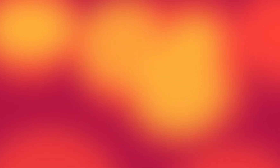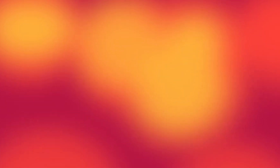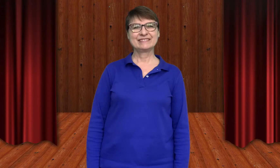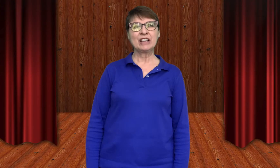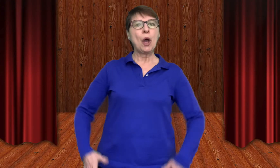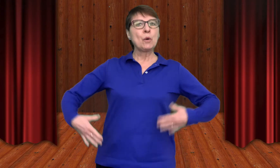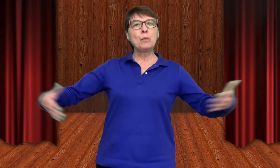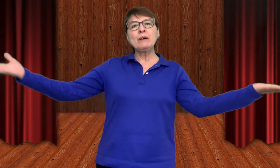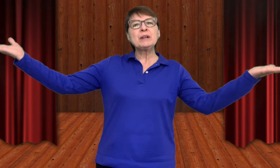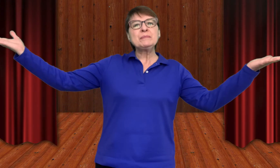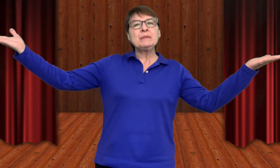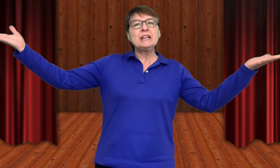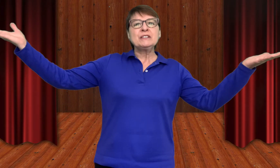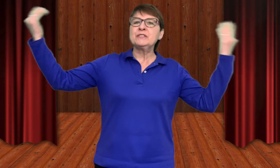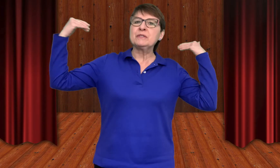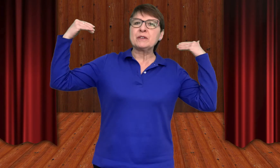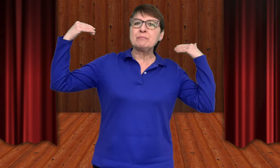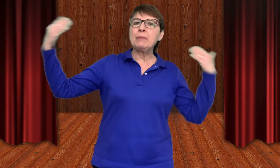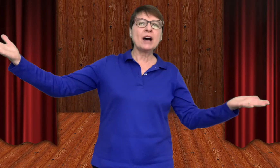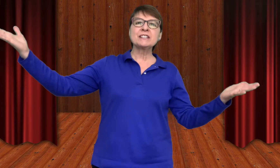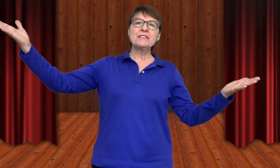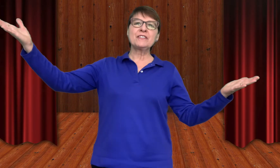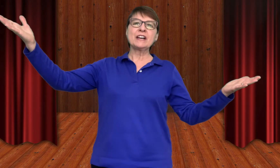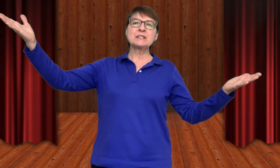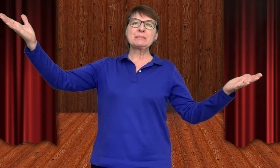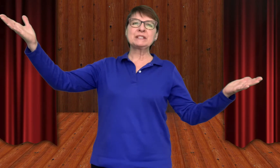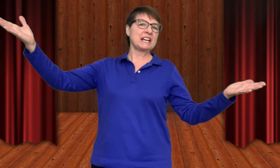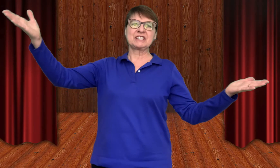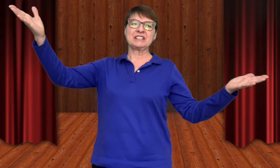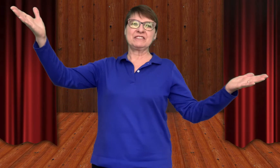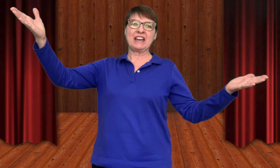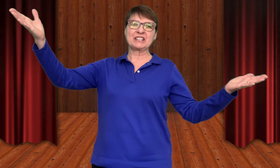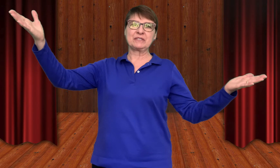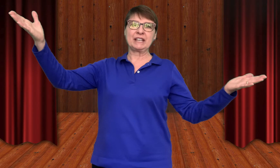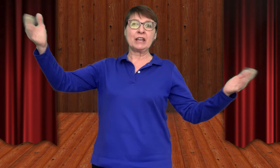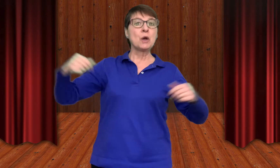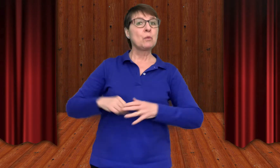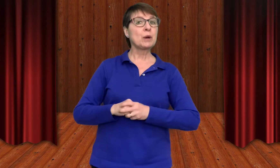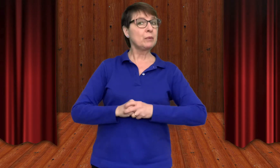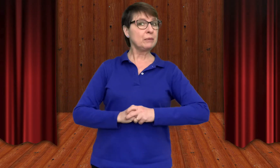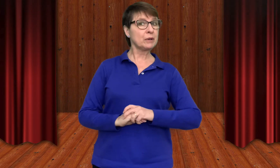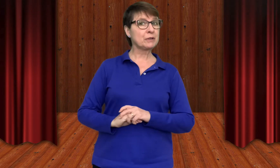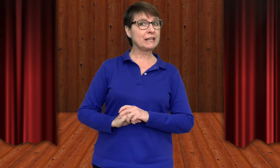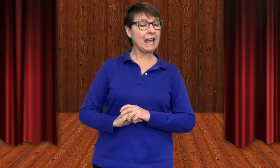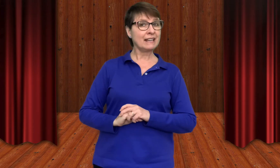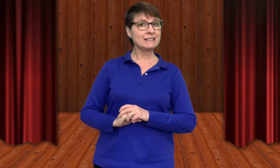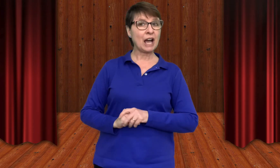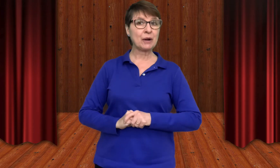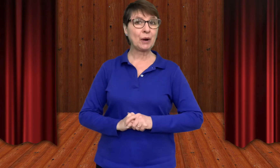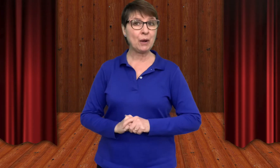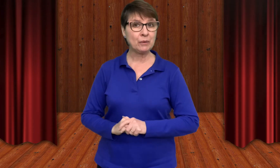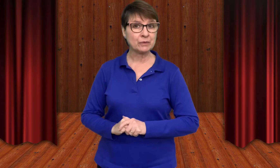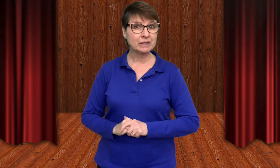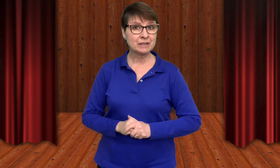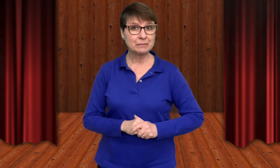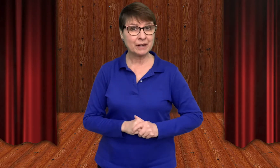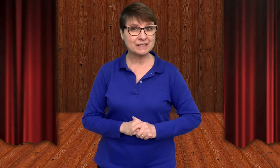Welcome to the Positive Thoughts Production Factory, where we will create our own positive